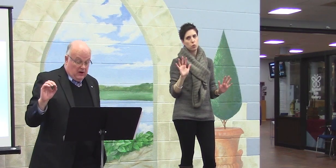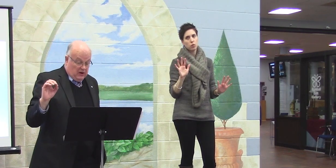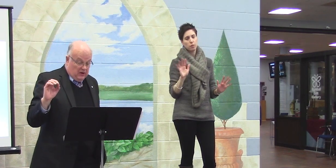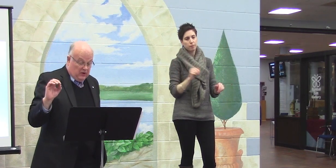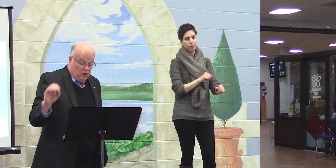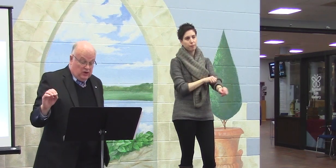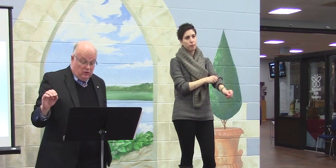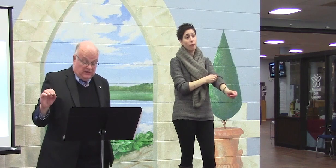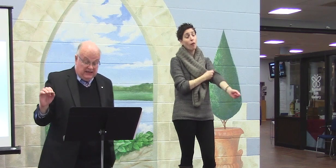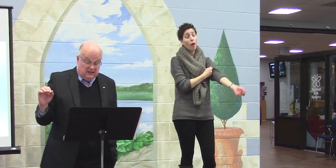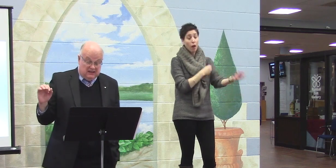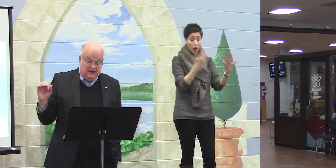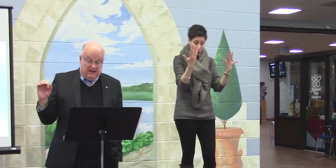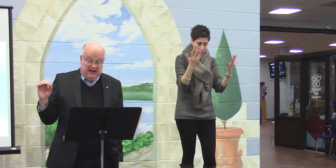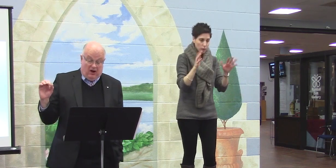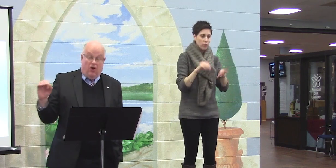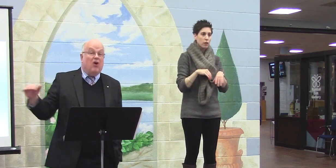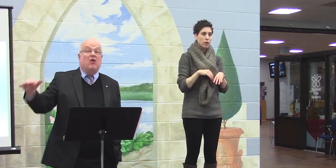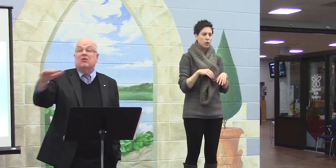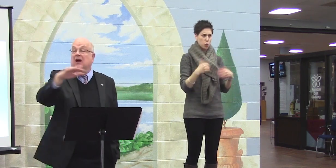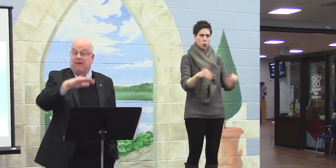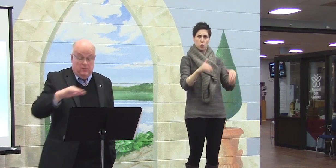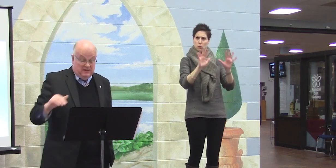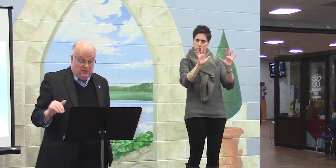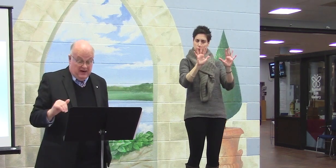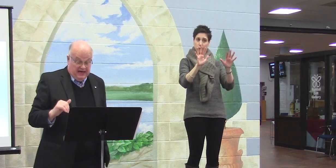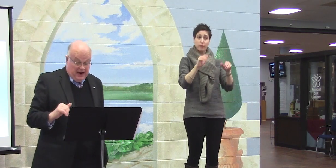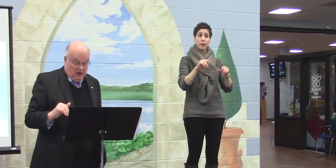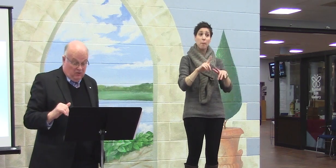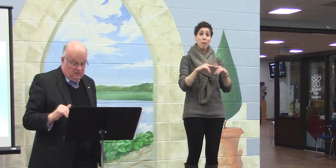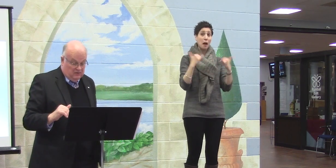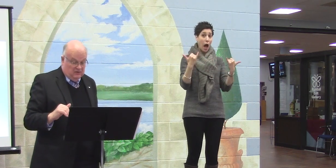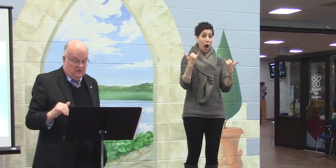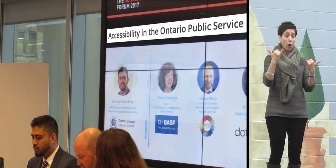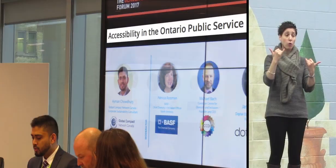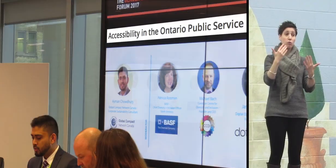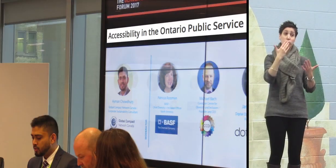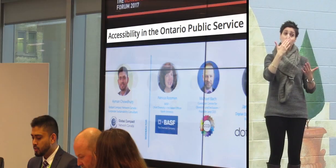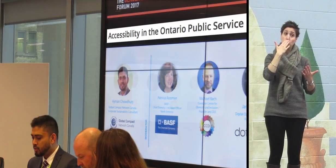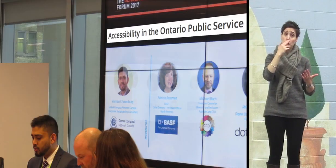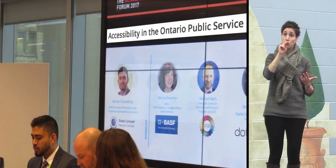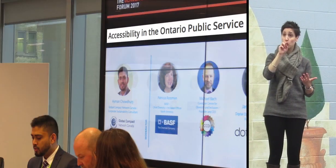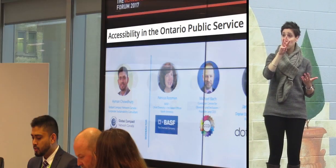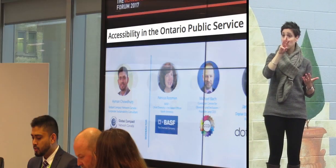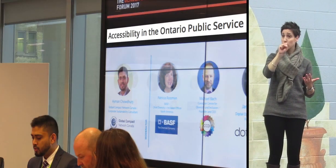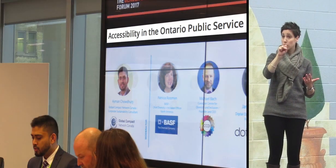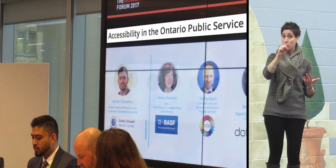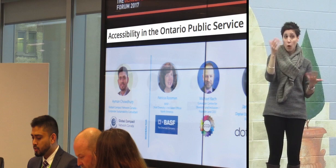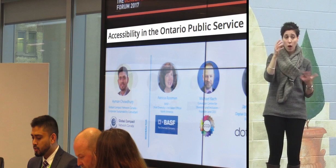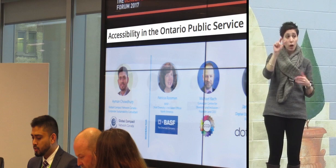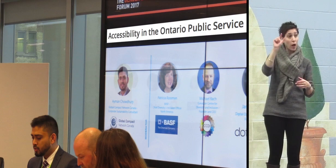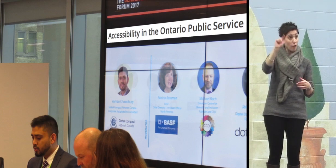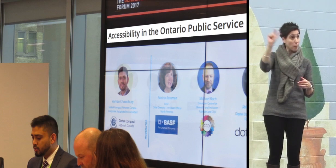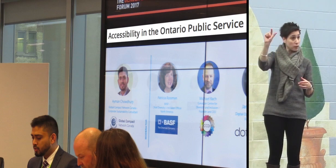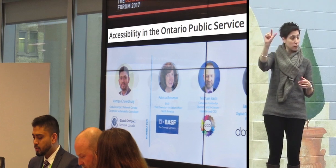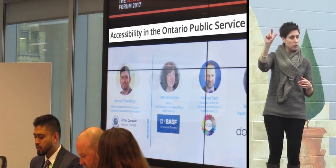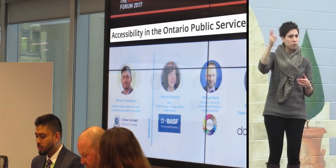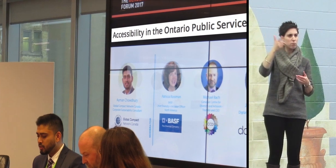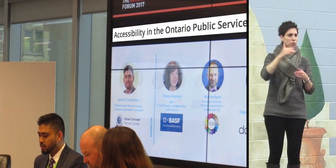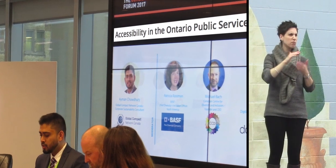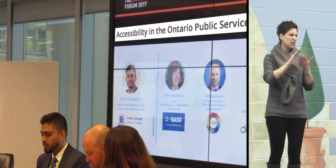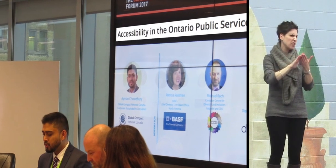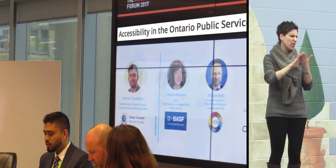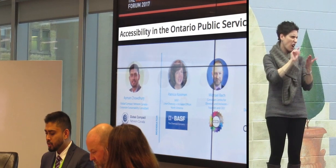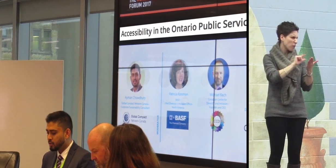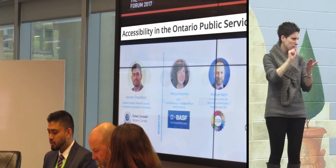The good news is that all governments right now, local governments, the province,